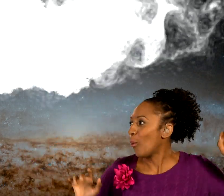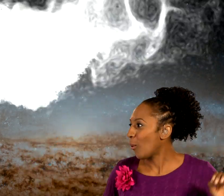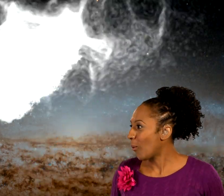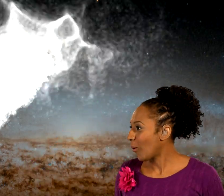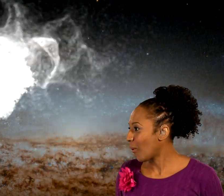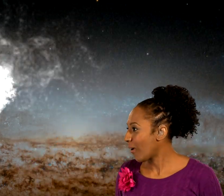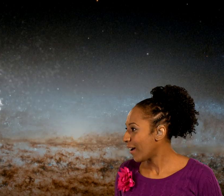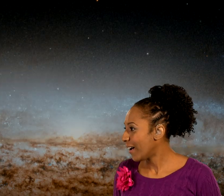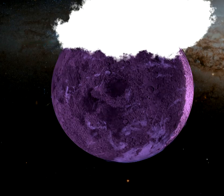Cushion it with cloud